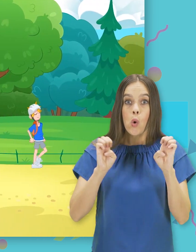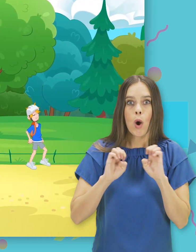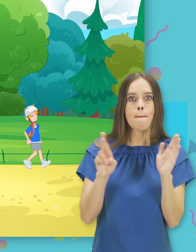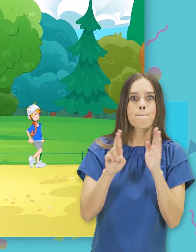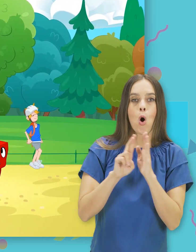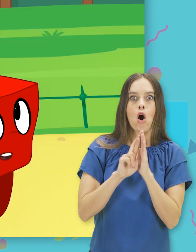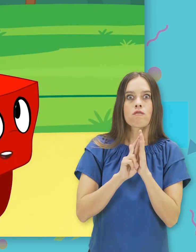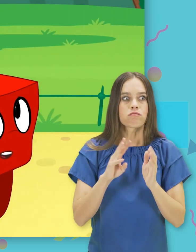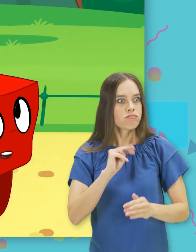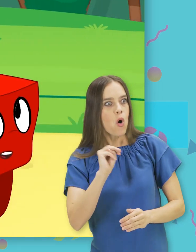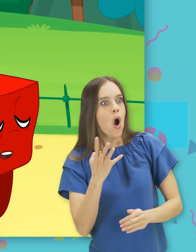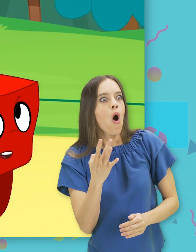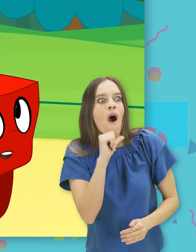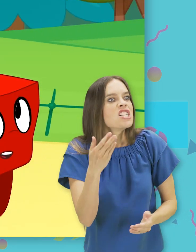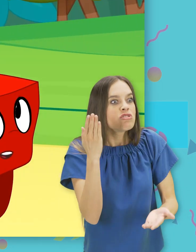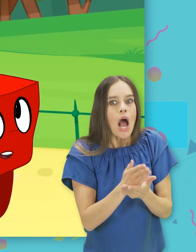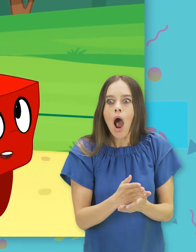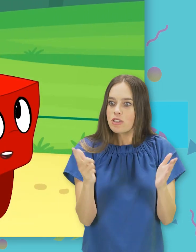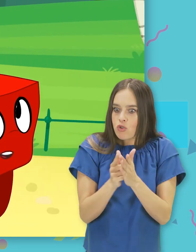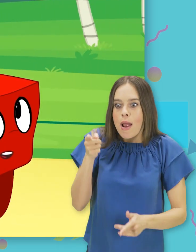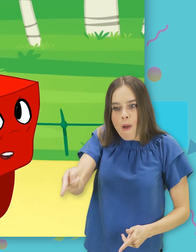Morple, why didn't you stop? There was crime right there.